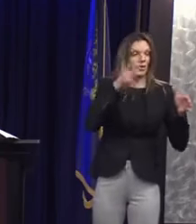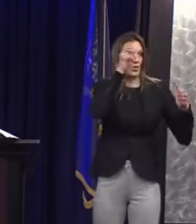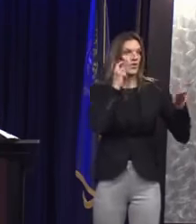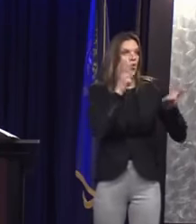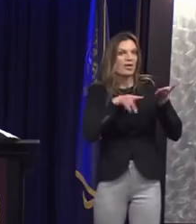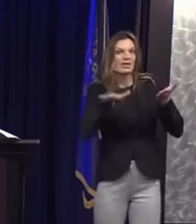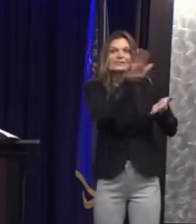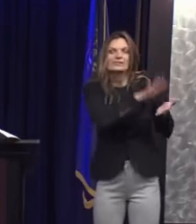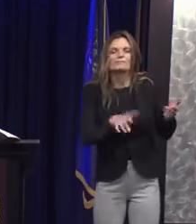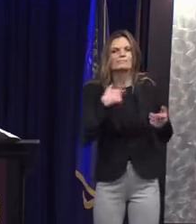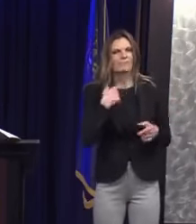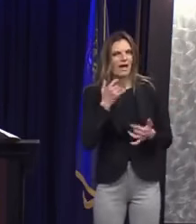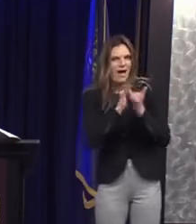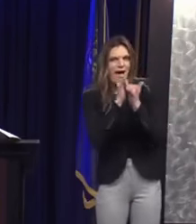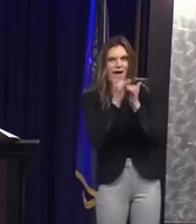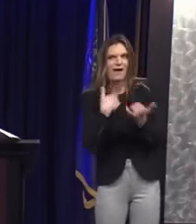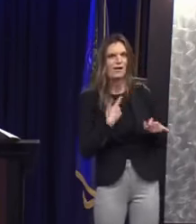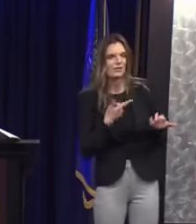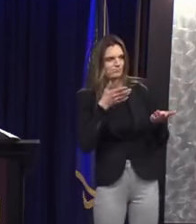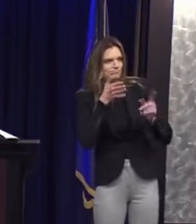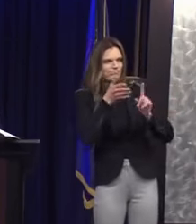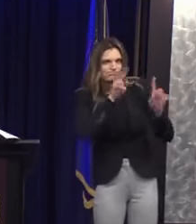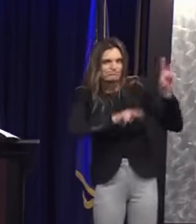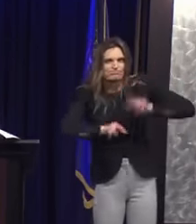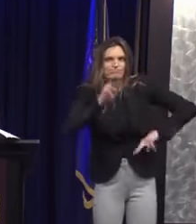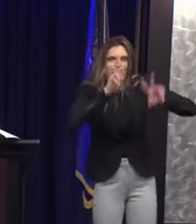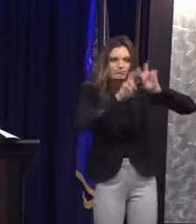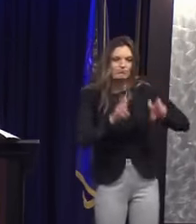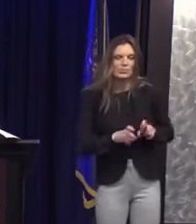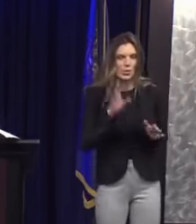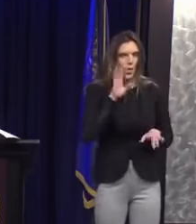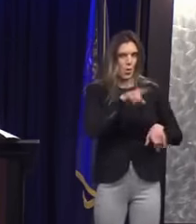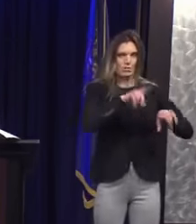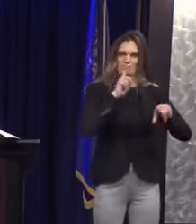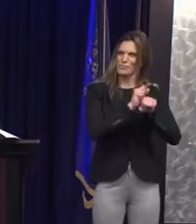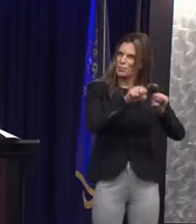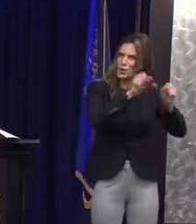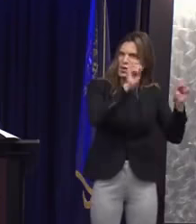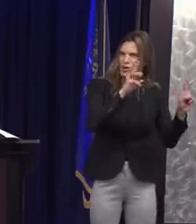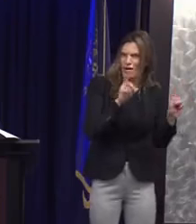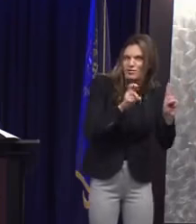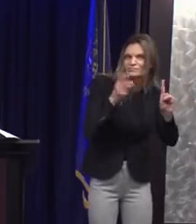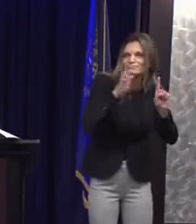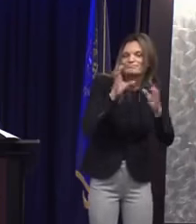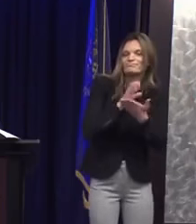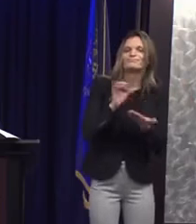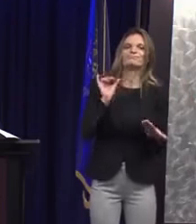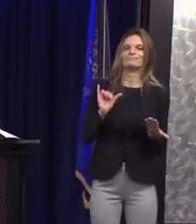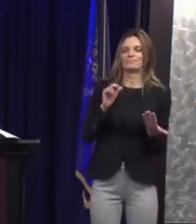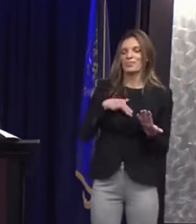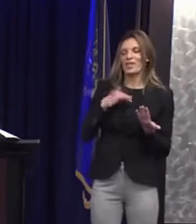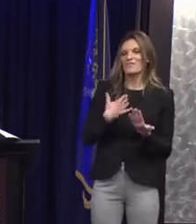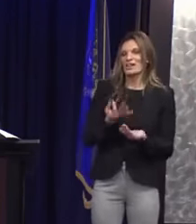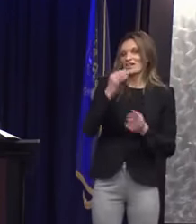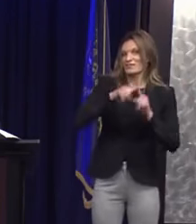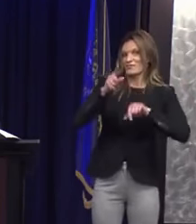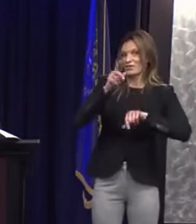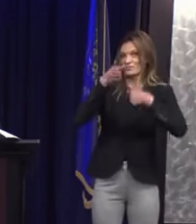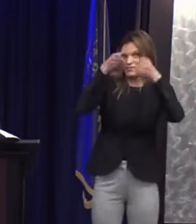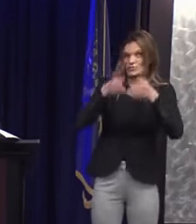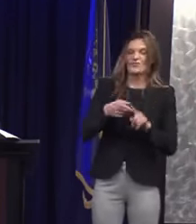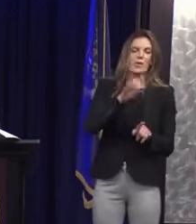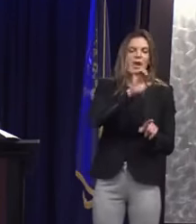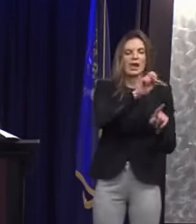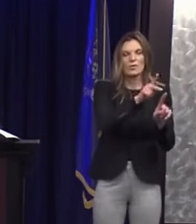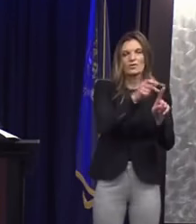my office examined evidence and considered charges against nine individuals, including Eric Tissinger for